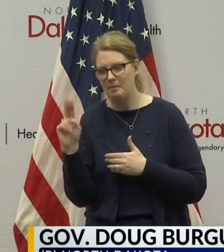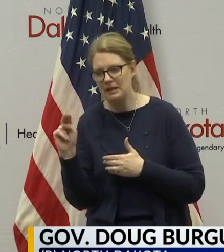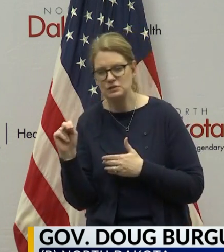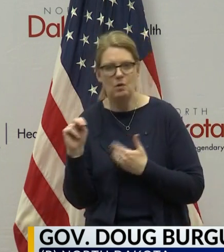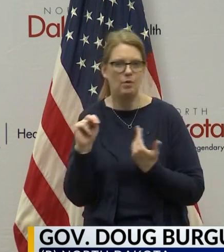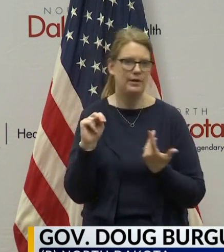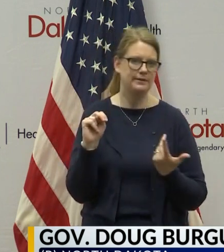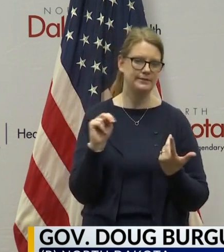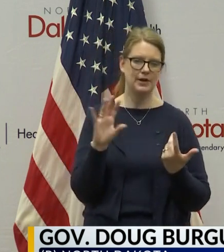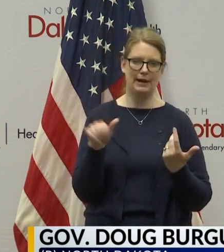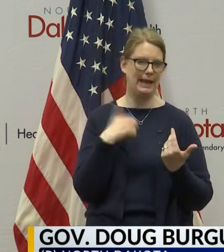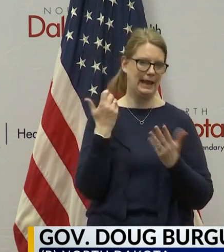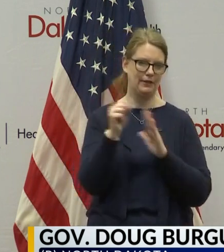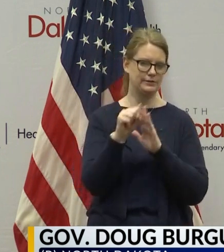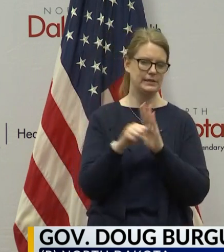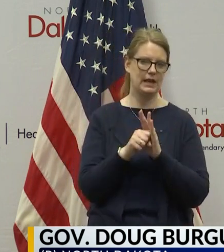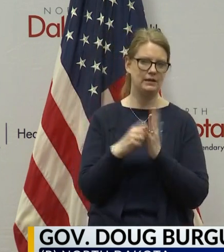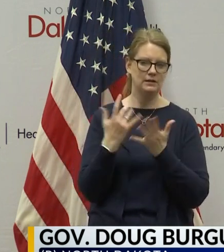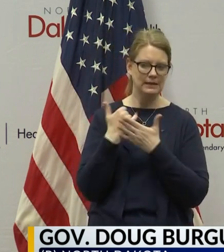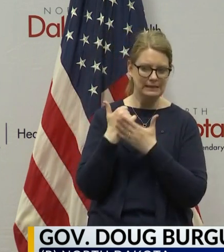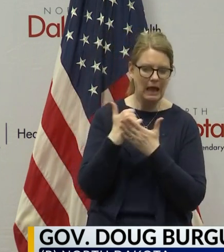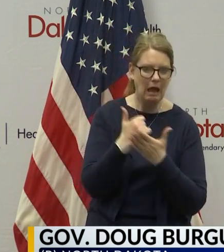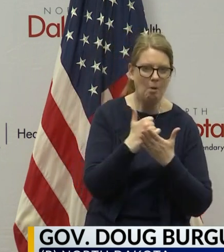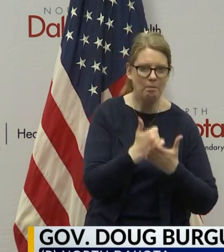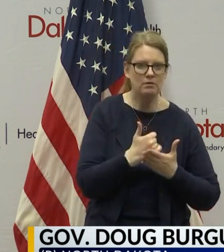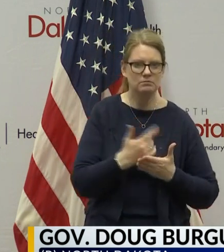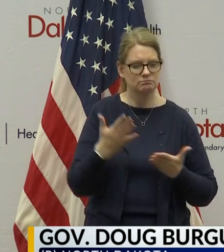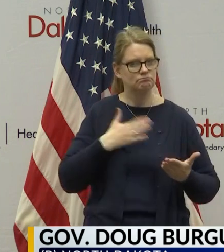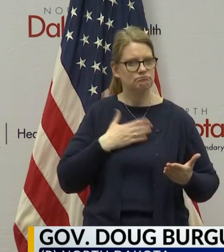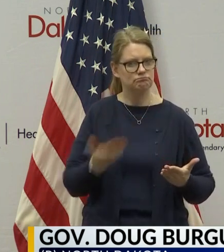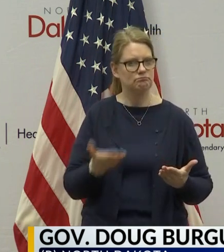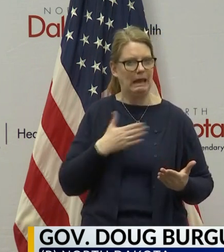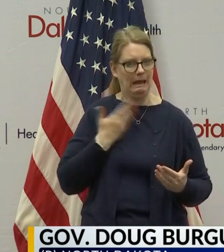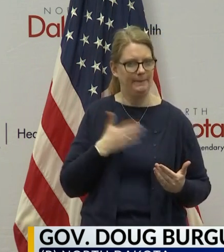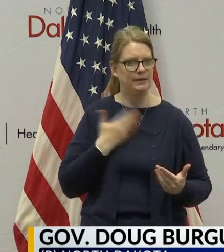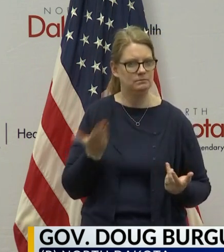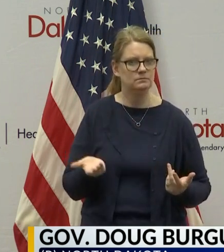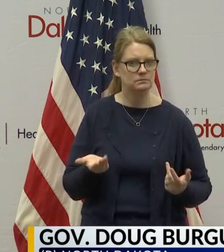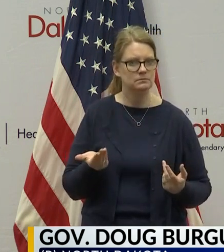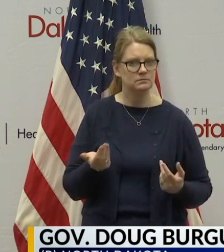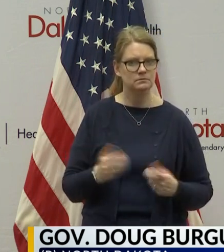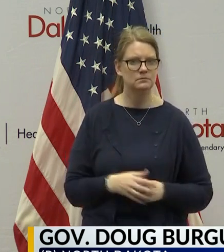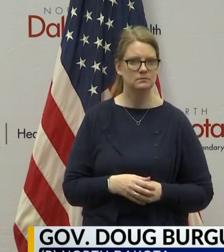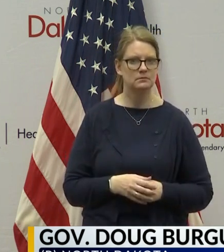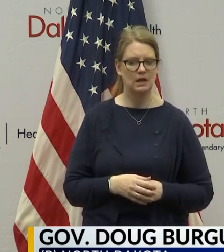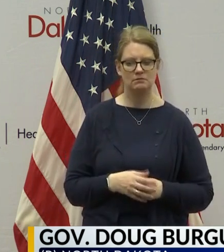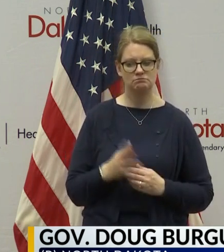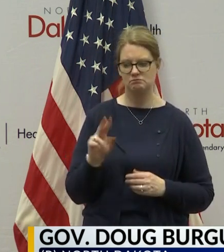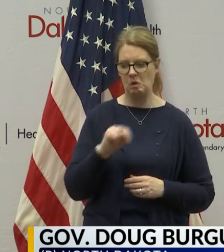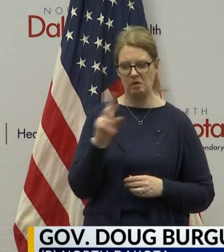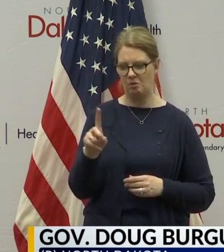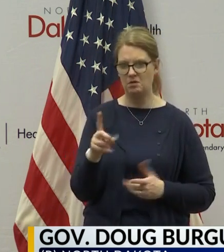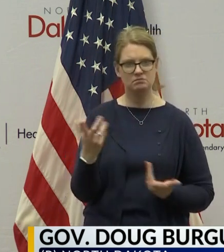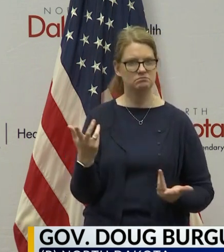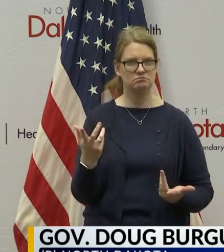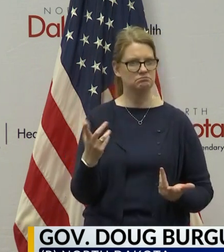or any other state, we'll be certainly, you know, happy to do that. And I think as it's been in the past, North Dakotans have always